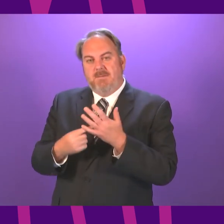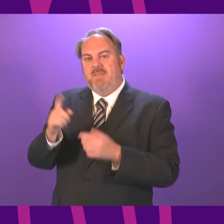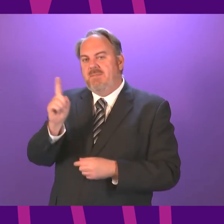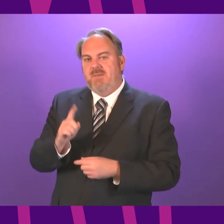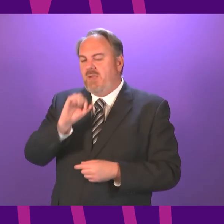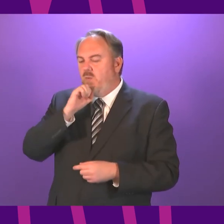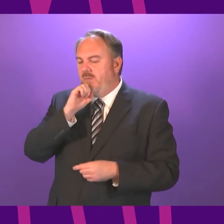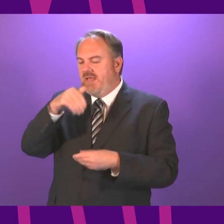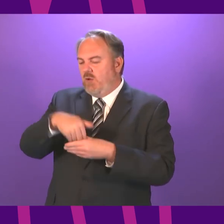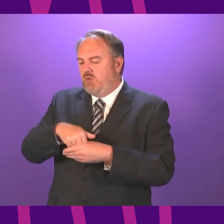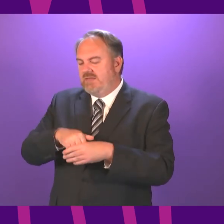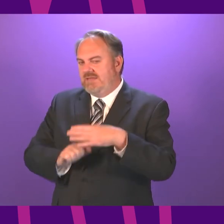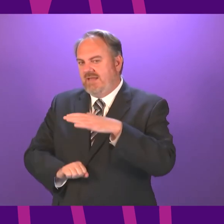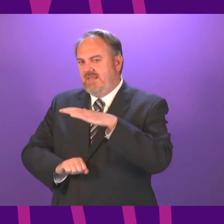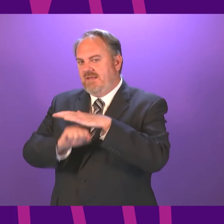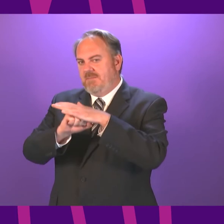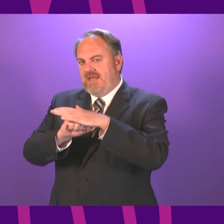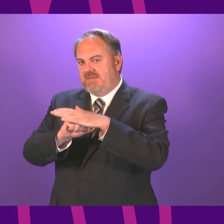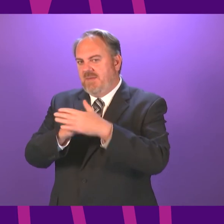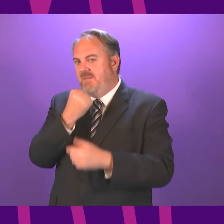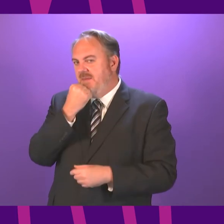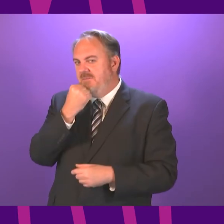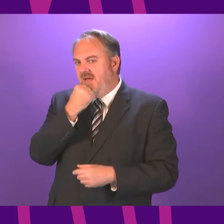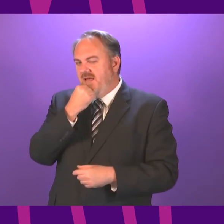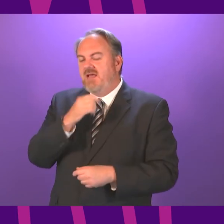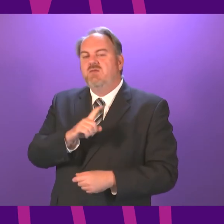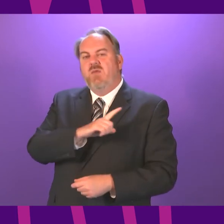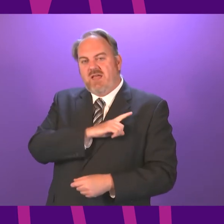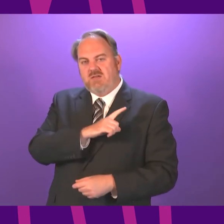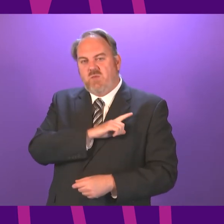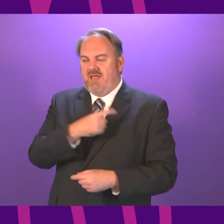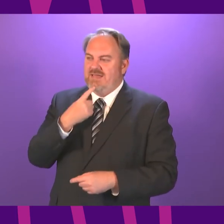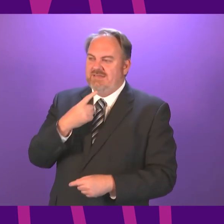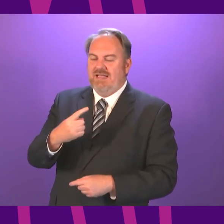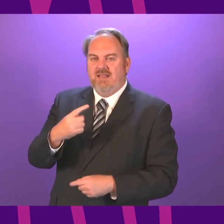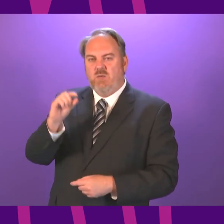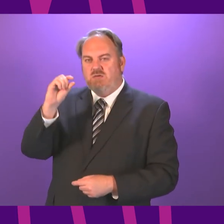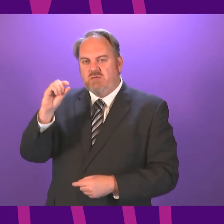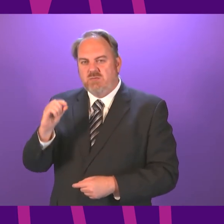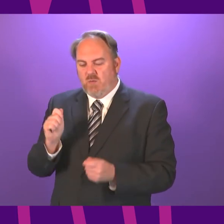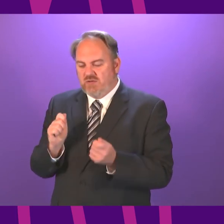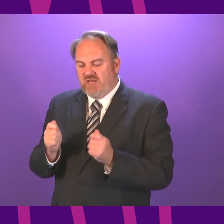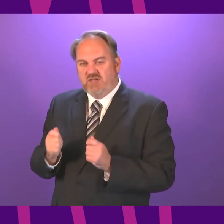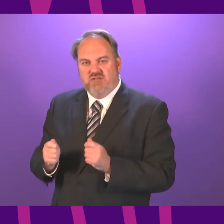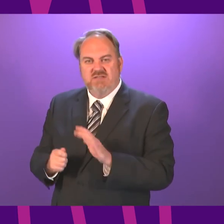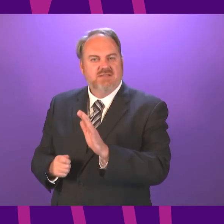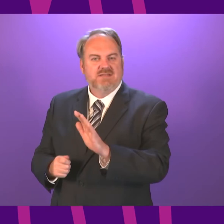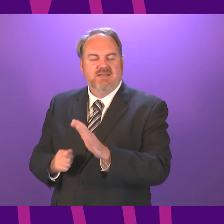not immediately announcing an increase in the cap. And that's why I think if I described that as a major change, I probably